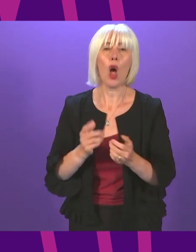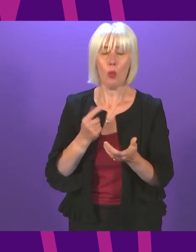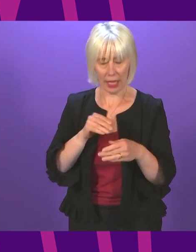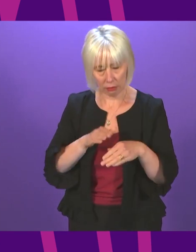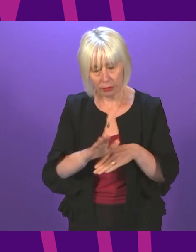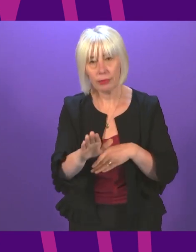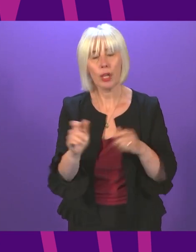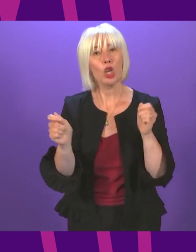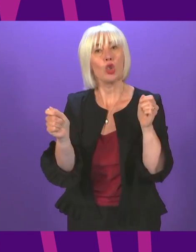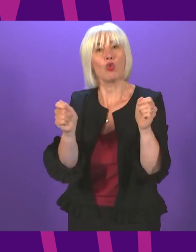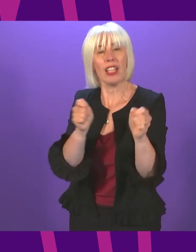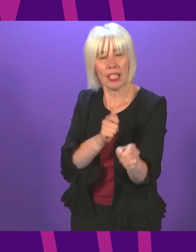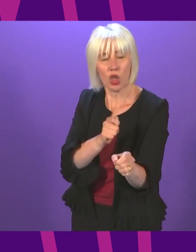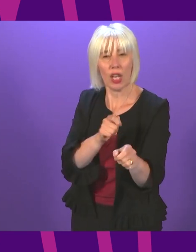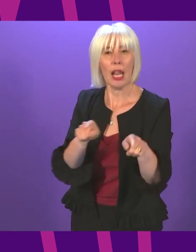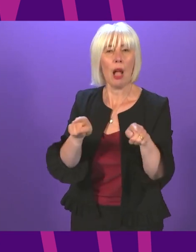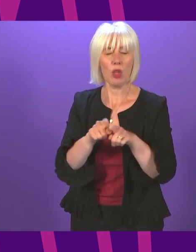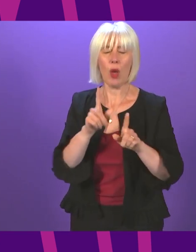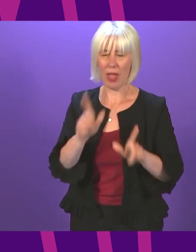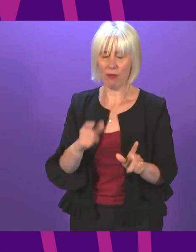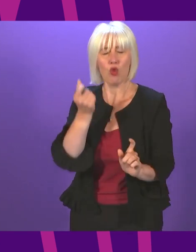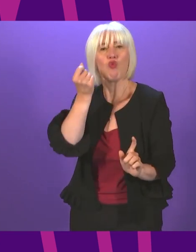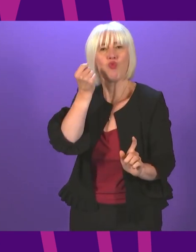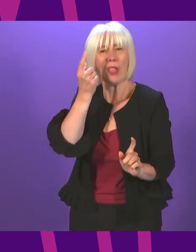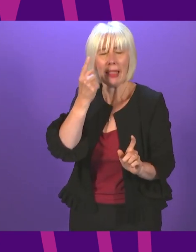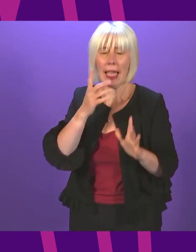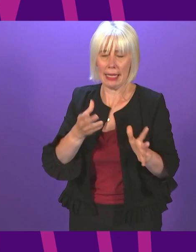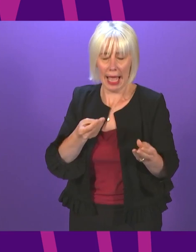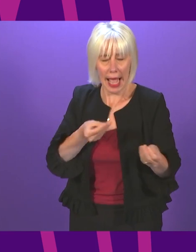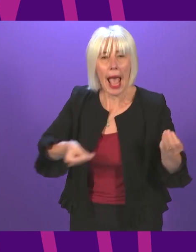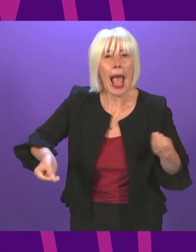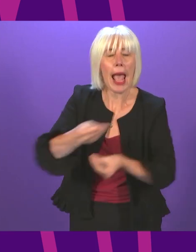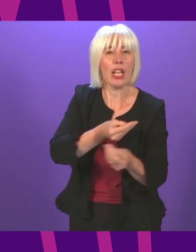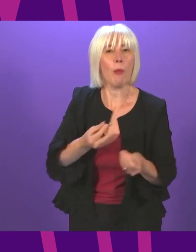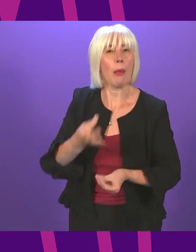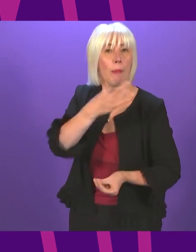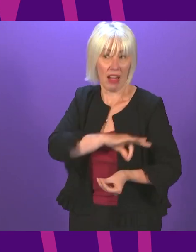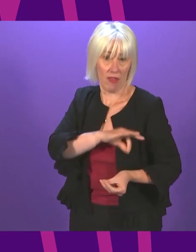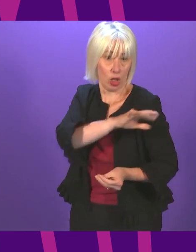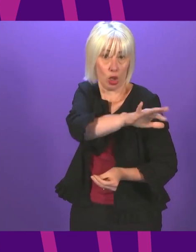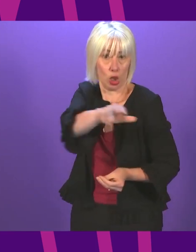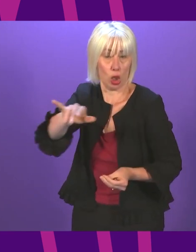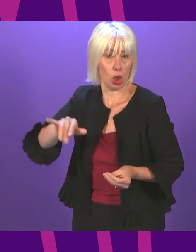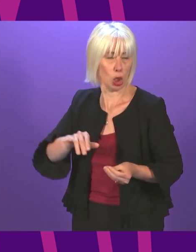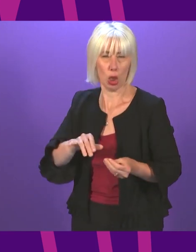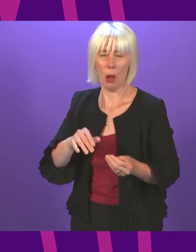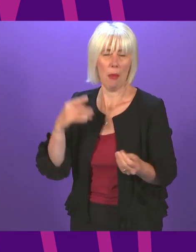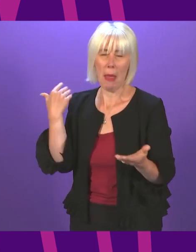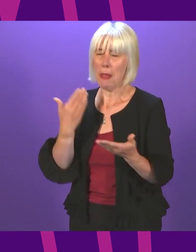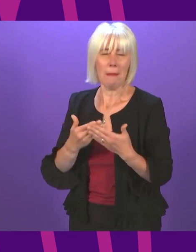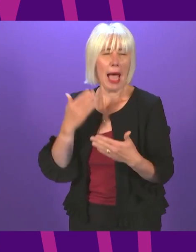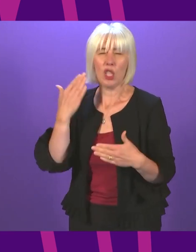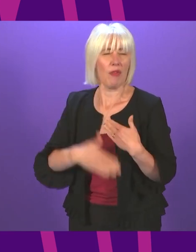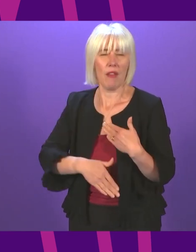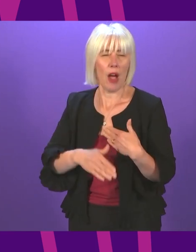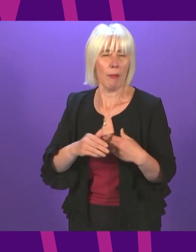as we do that, that we are harnessing and realising the massive economic benefits that are there to be won that we haven't always been as good as